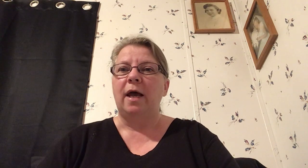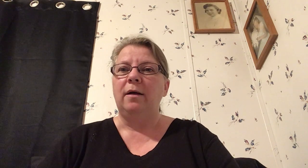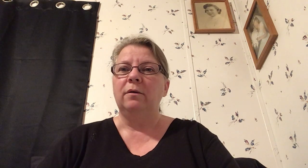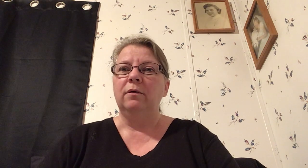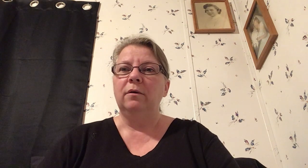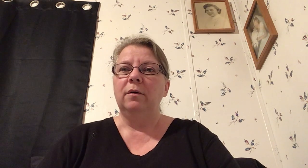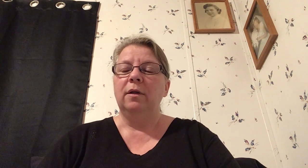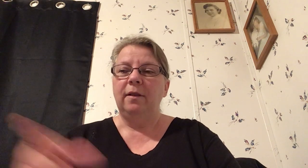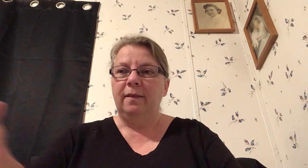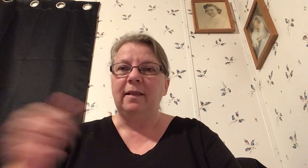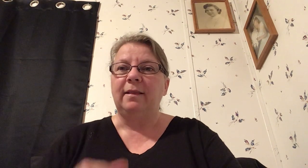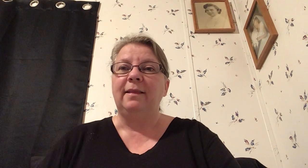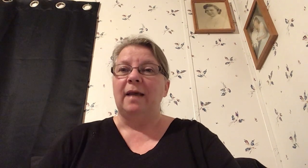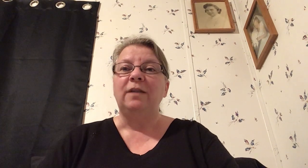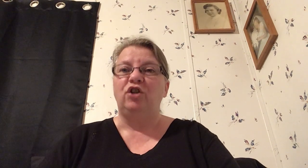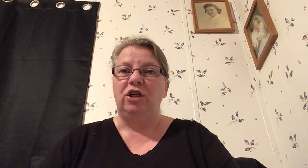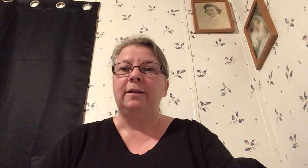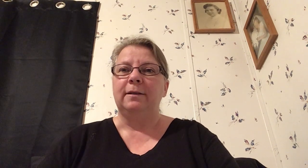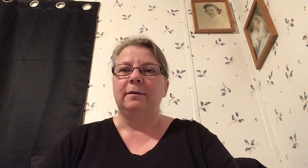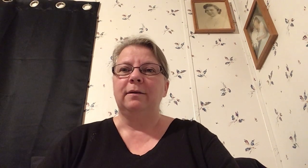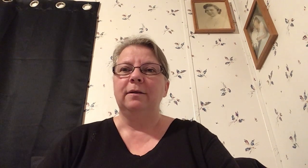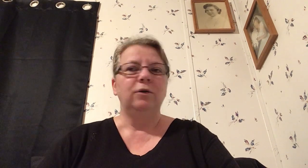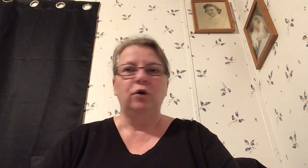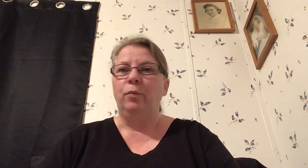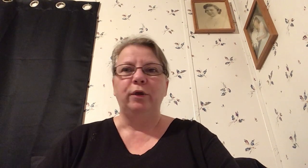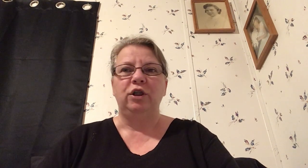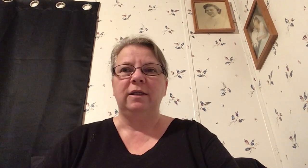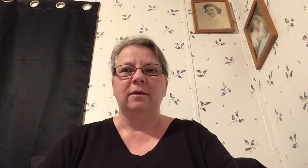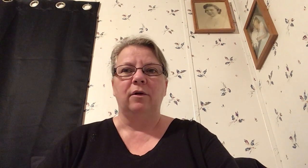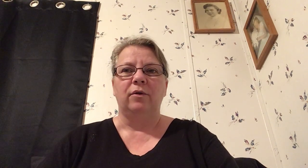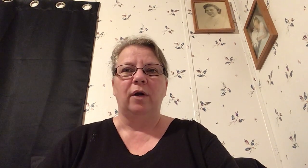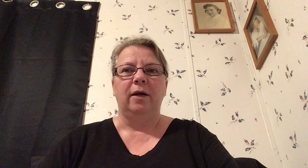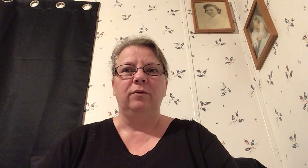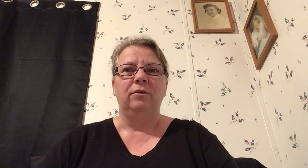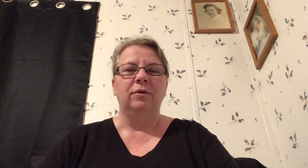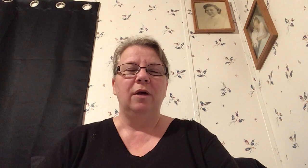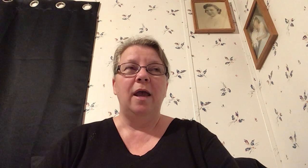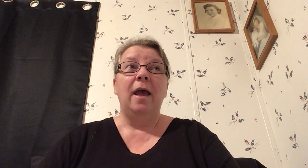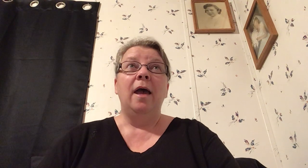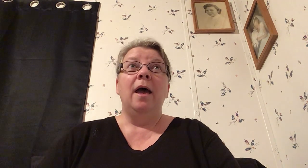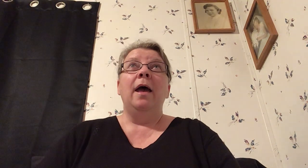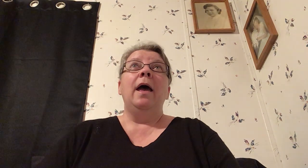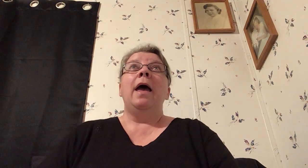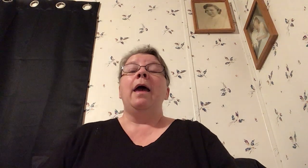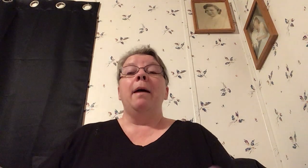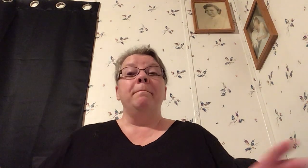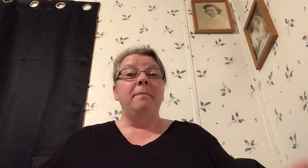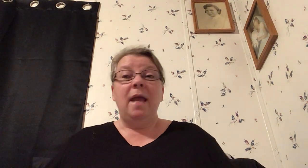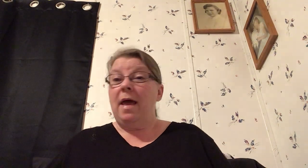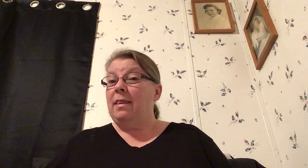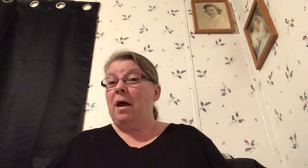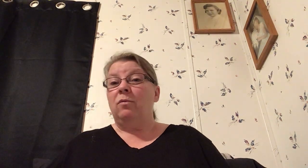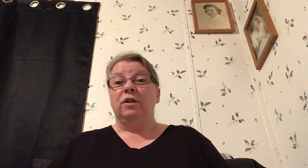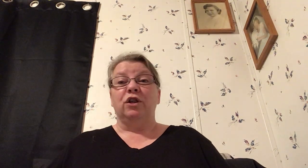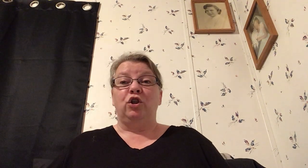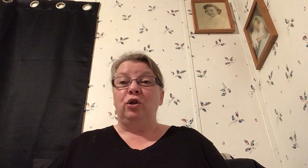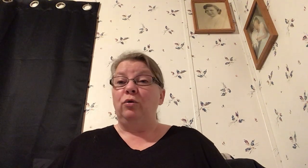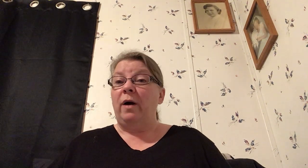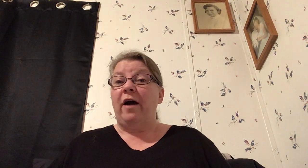that that's Jesus don't put Jesus on the ground and man that was a two by